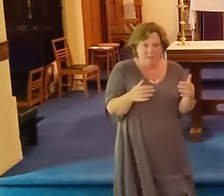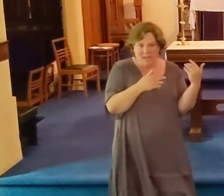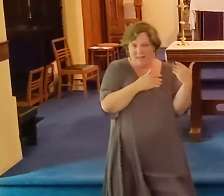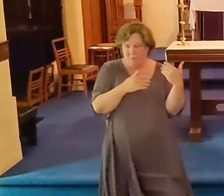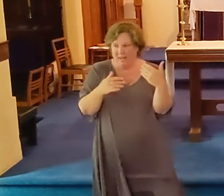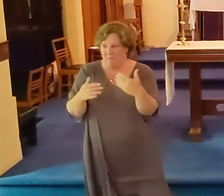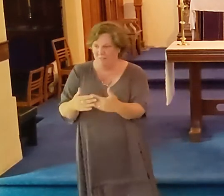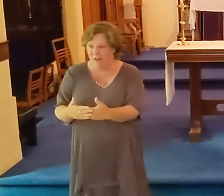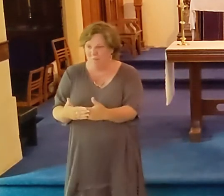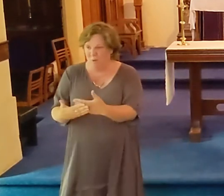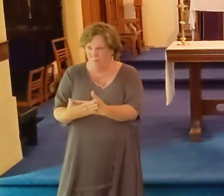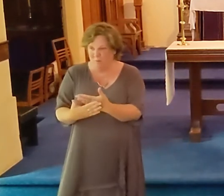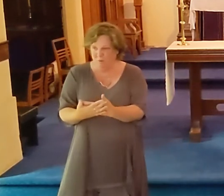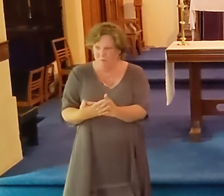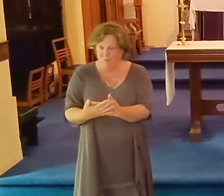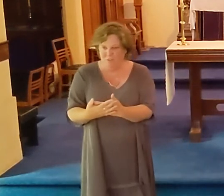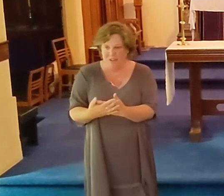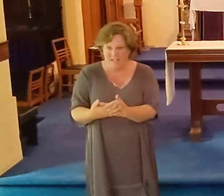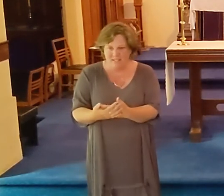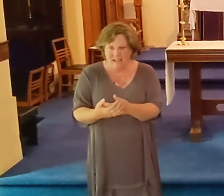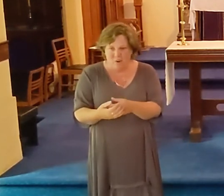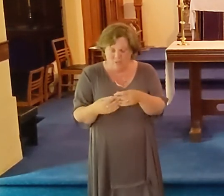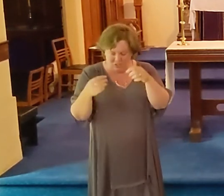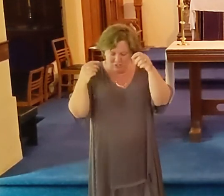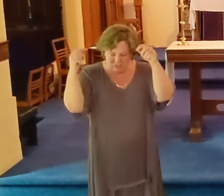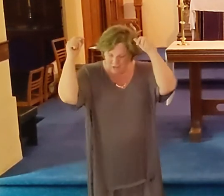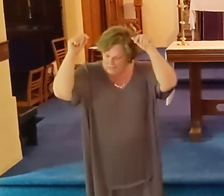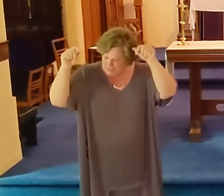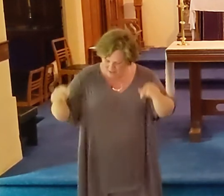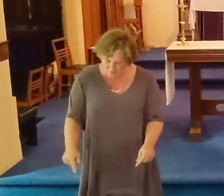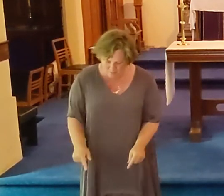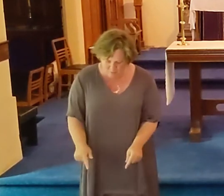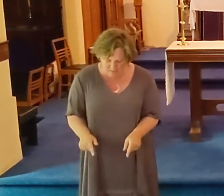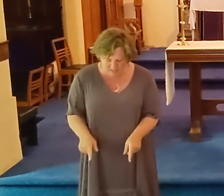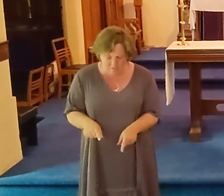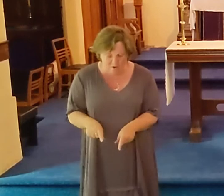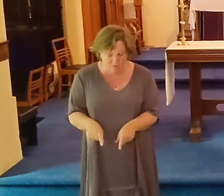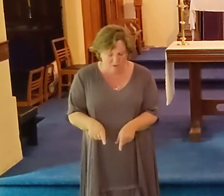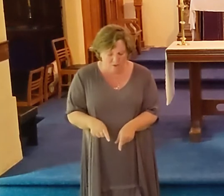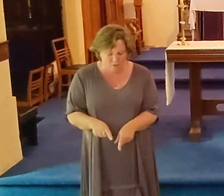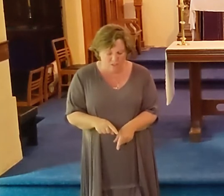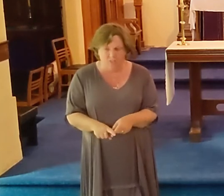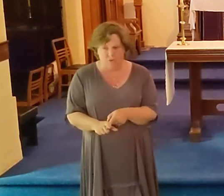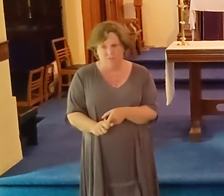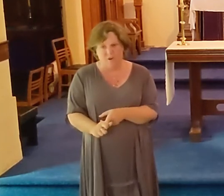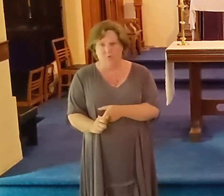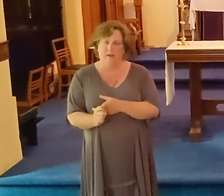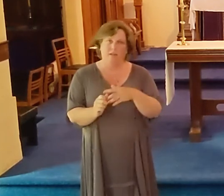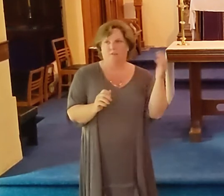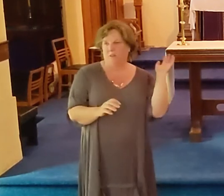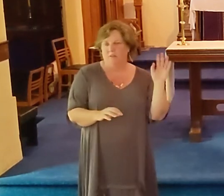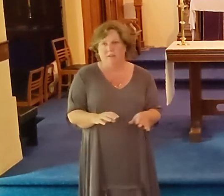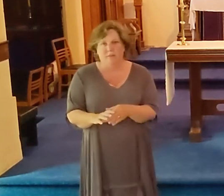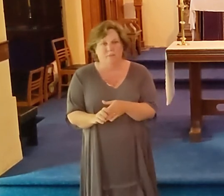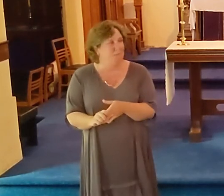Thankfully, when we came back, we came back by Melbourne, where we were for a few days, and we got to sit in the middle of Melbourne, which as you know, they're very